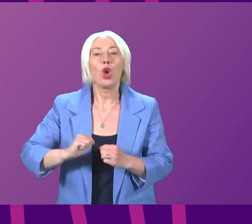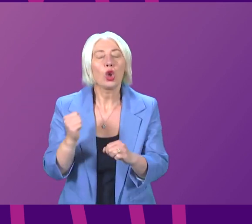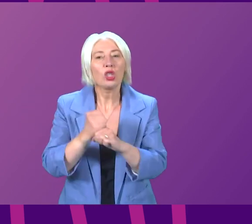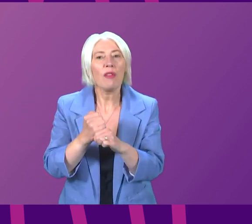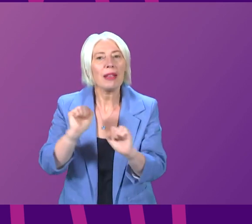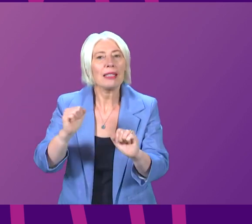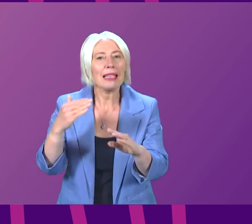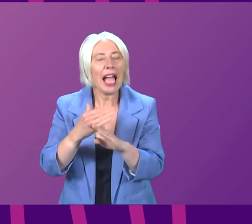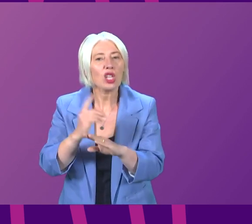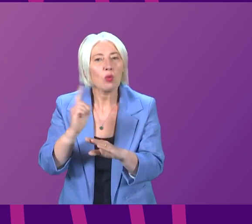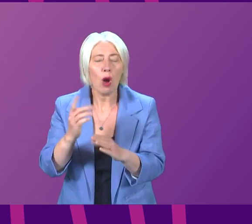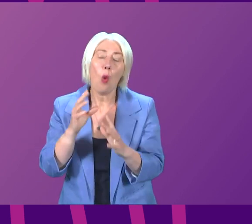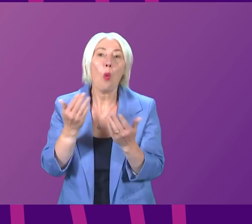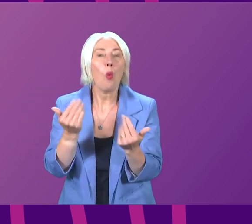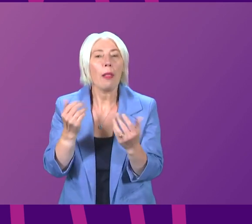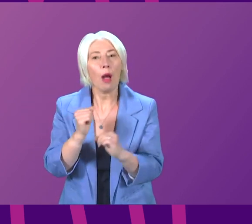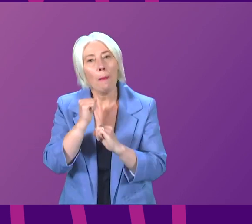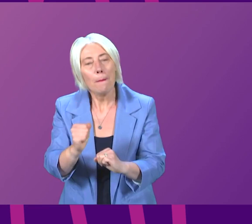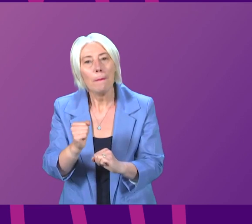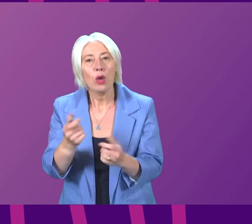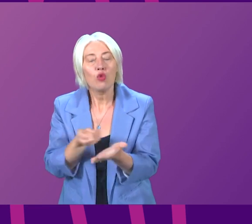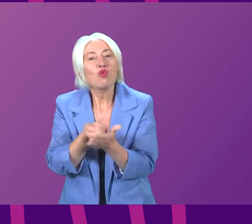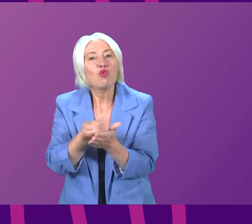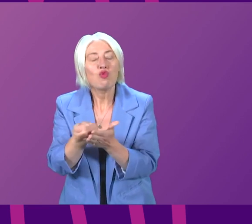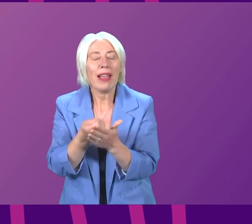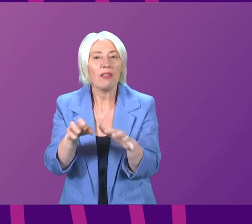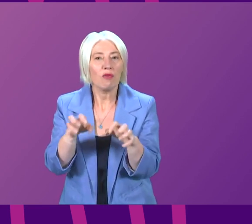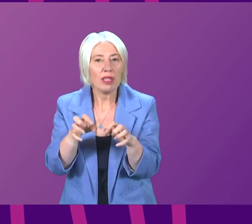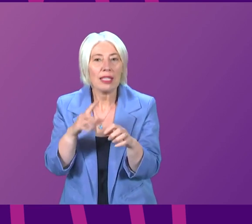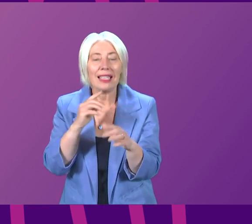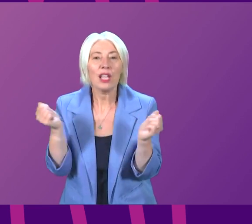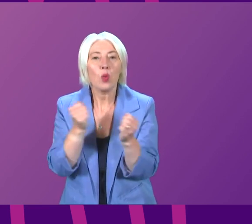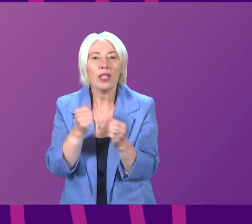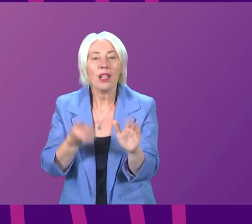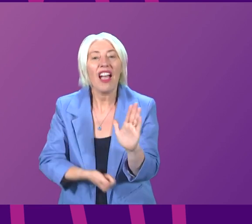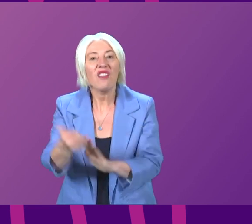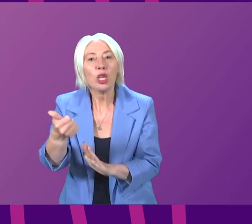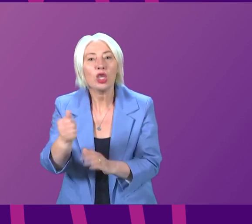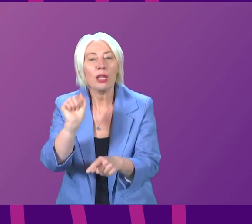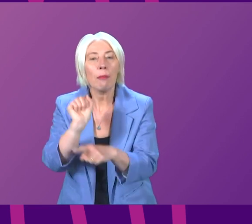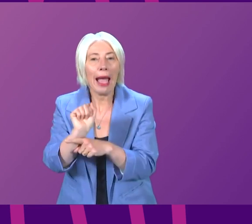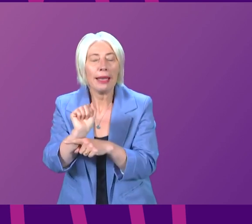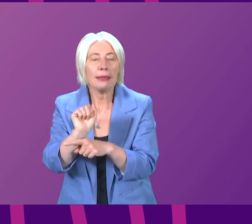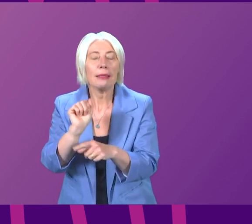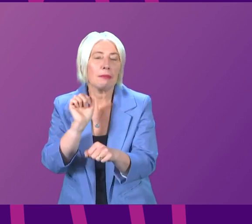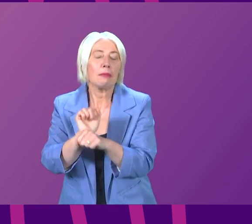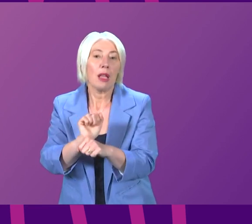take, I welcome the commitment to a rent freeze and a winter eviction ban. This is long overdue, but I think it needs to go further. So